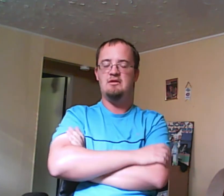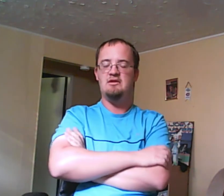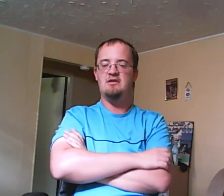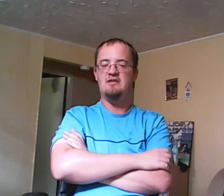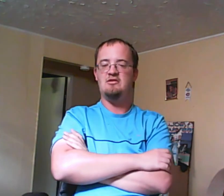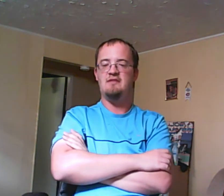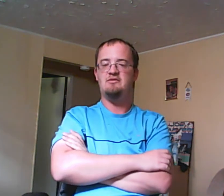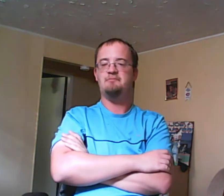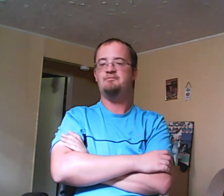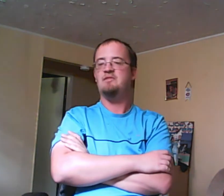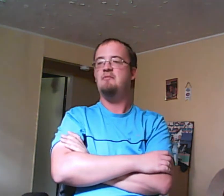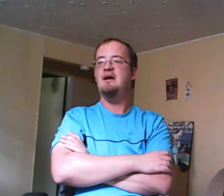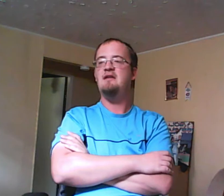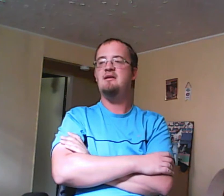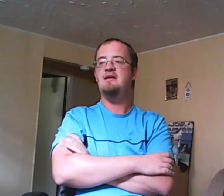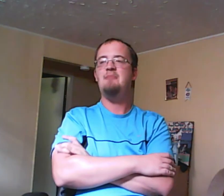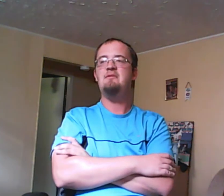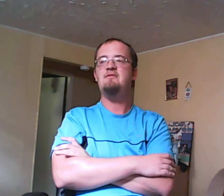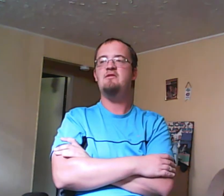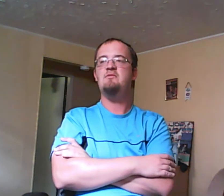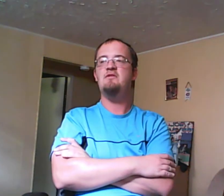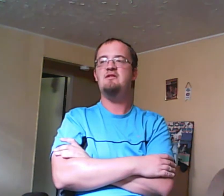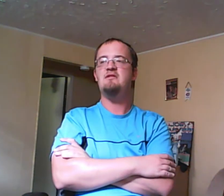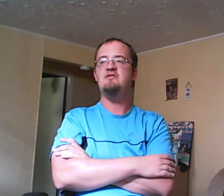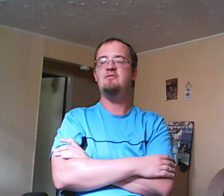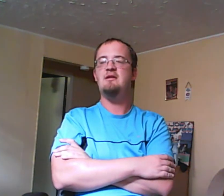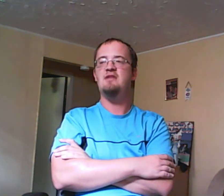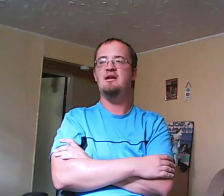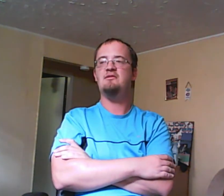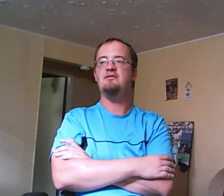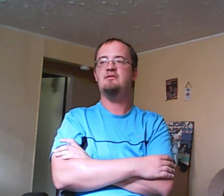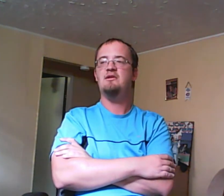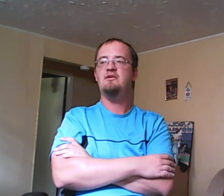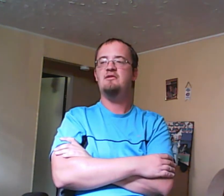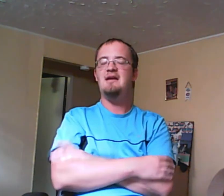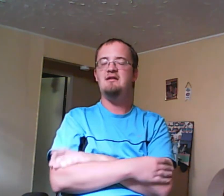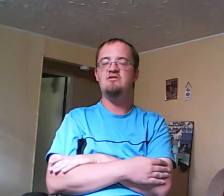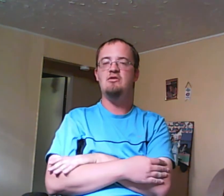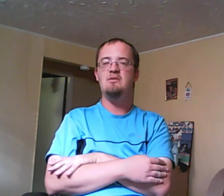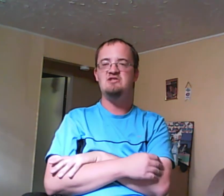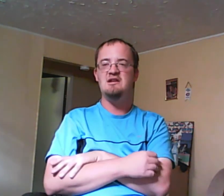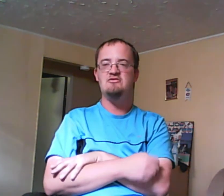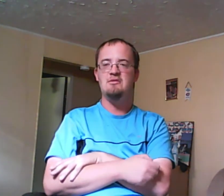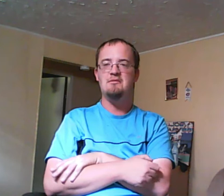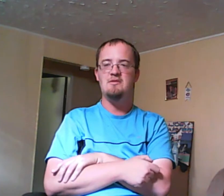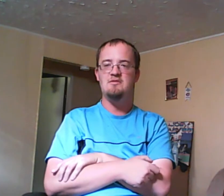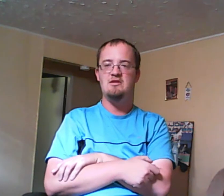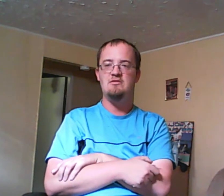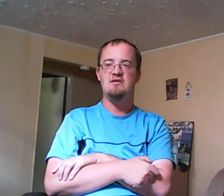internet to go after. Maya is unhappy with Zoe's move and decides to write a song to hate on Zoe, but she gets in trouble with Simpson who doesn't